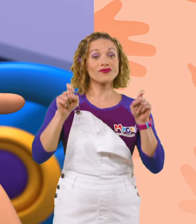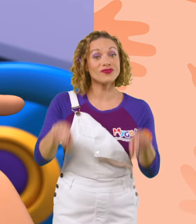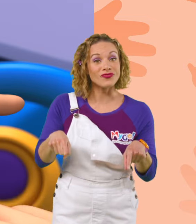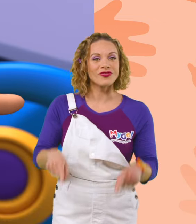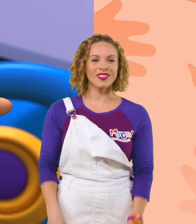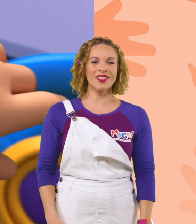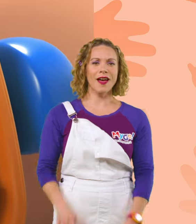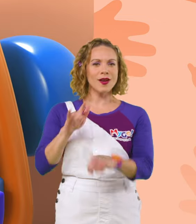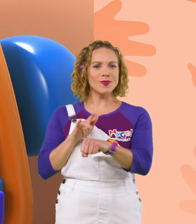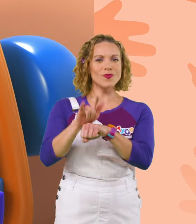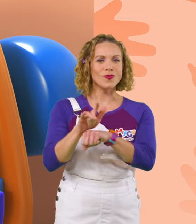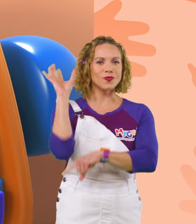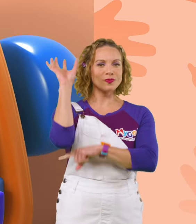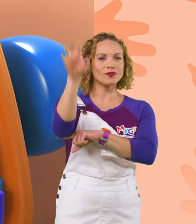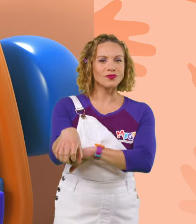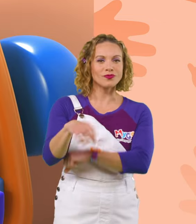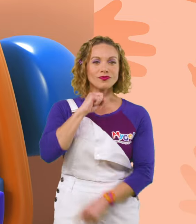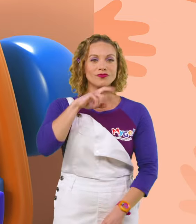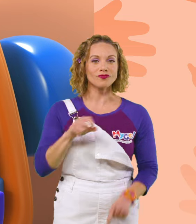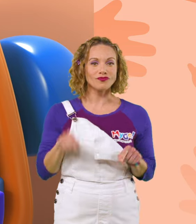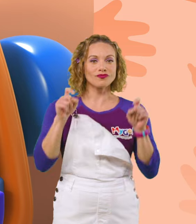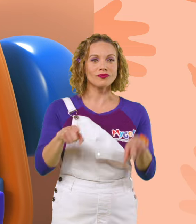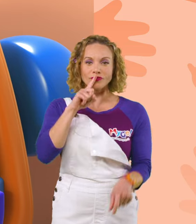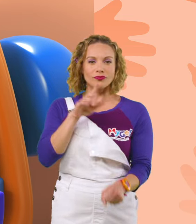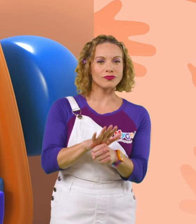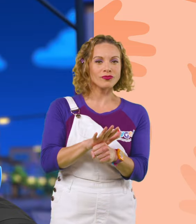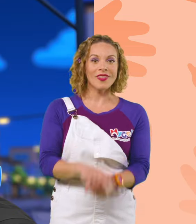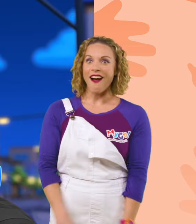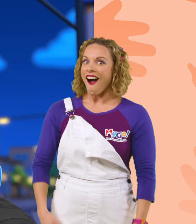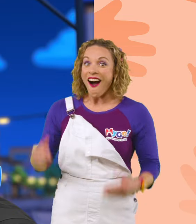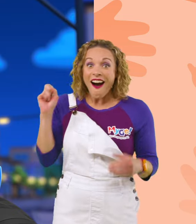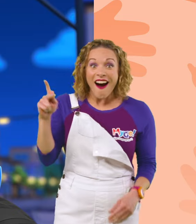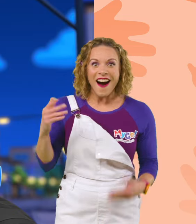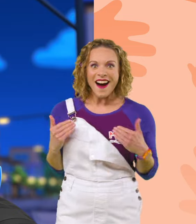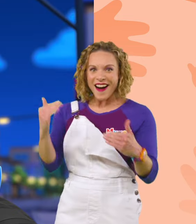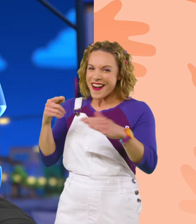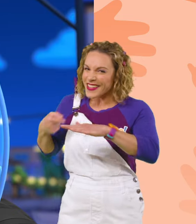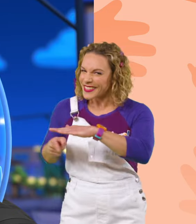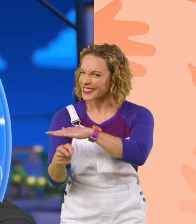frog legs! Jets, excavator arm, frog legs confirmed. Okay, let's go explore!